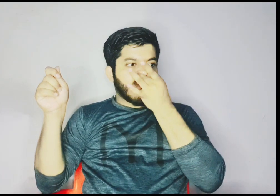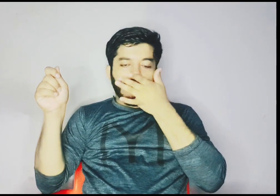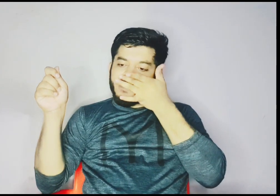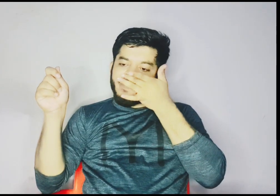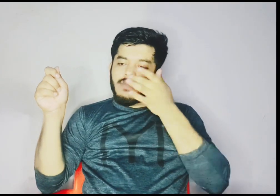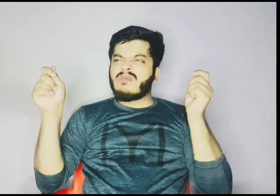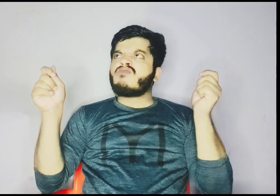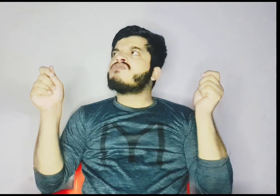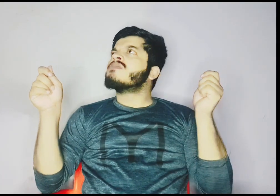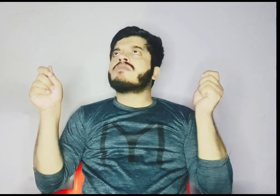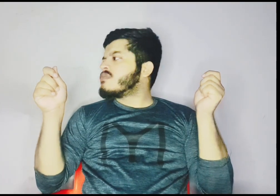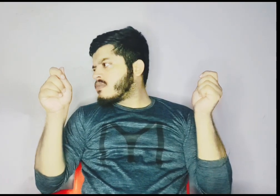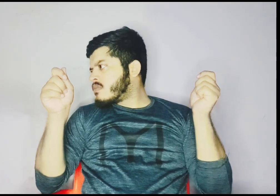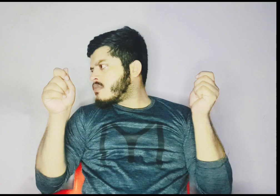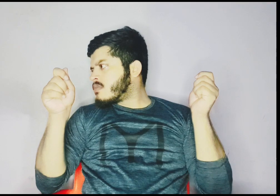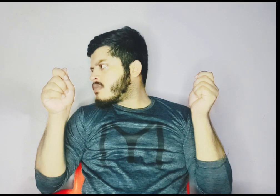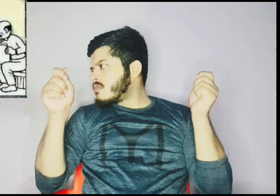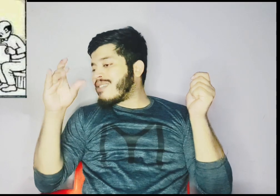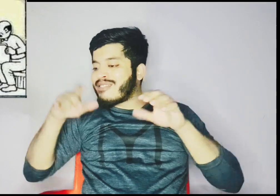I can't see the end, but we'll see it through.